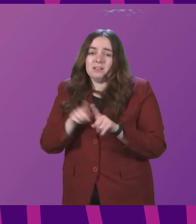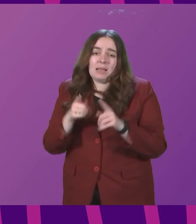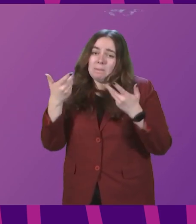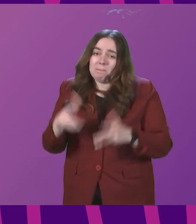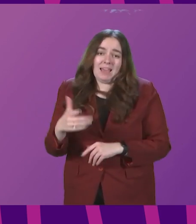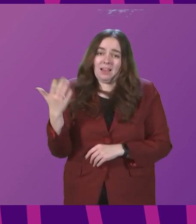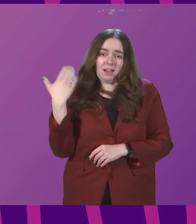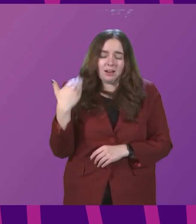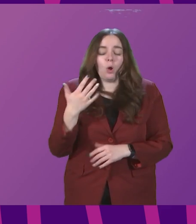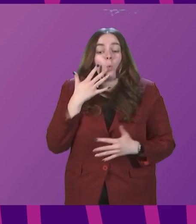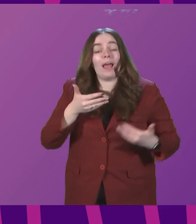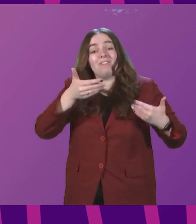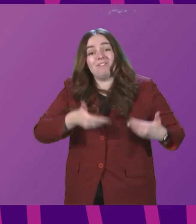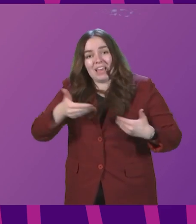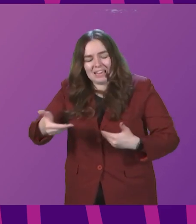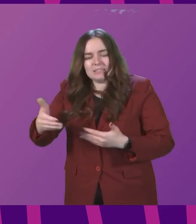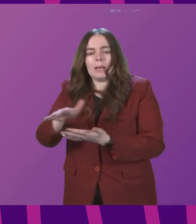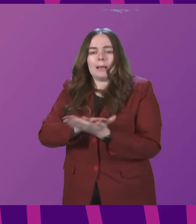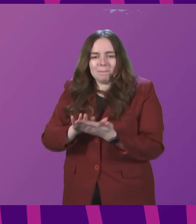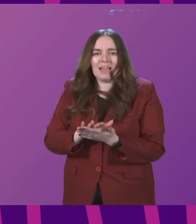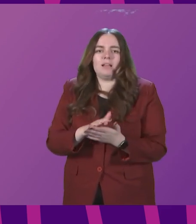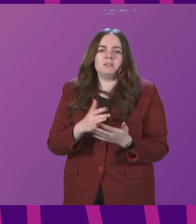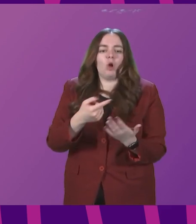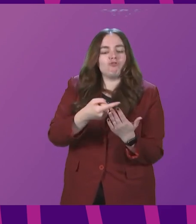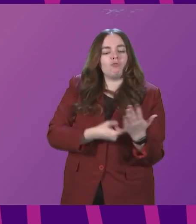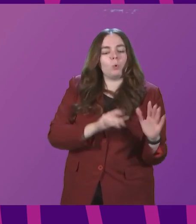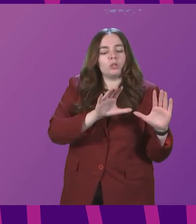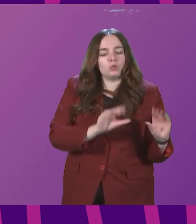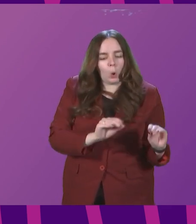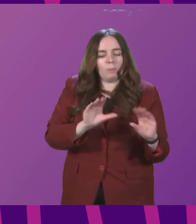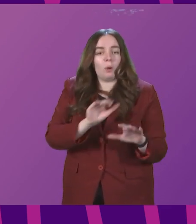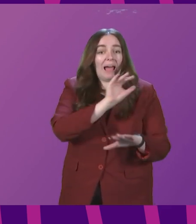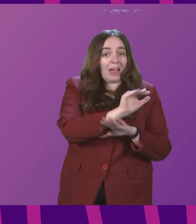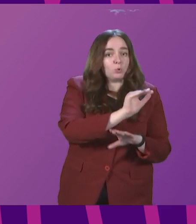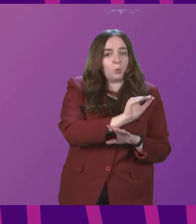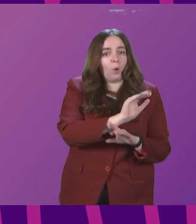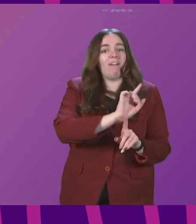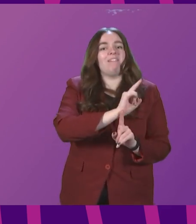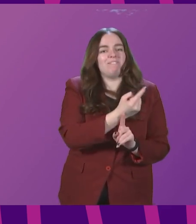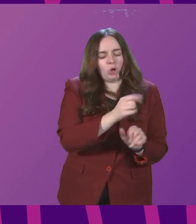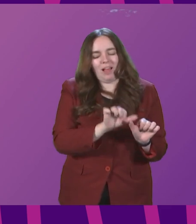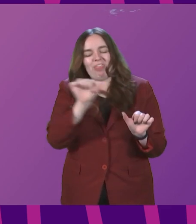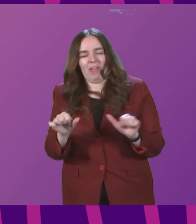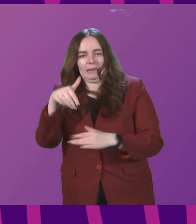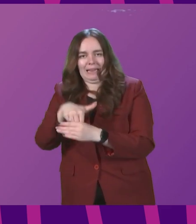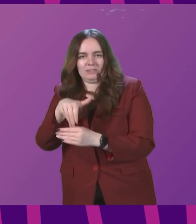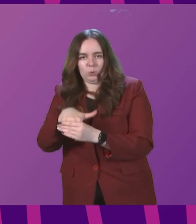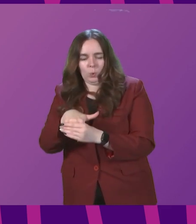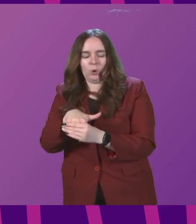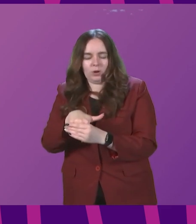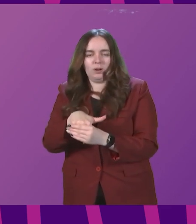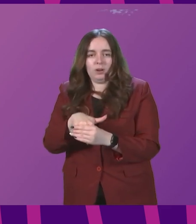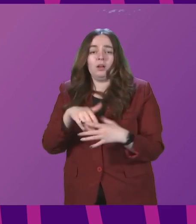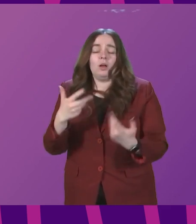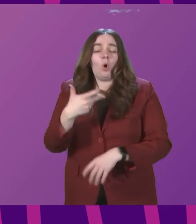times in the past, when we face things, we lift measures on outdoor events before we do the same for indoor events. And